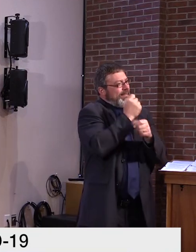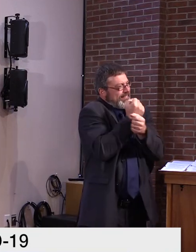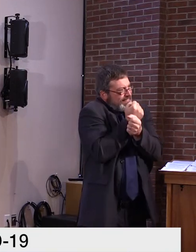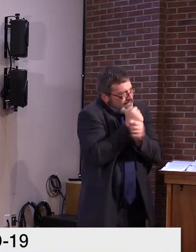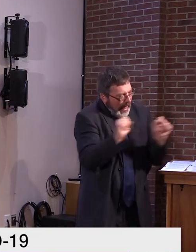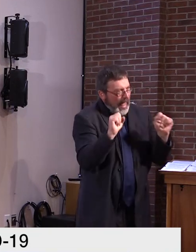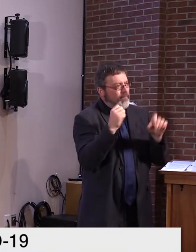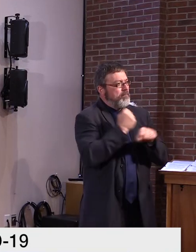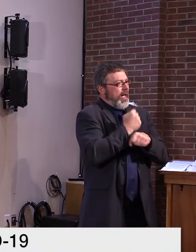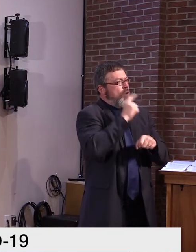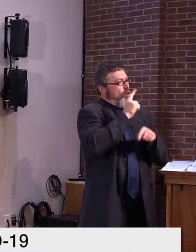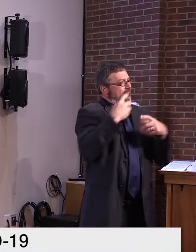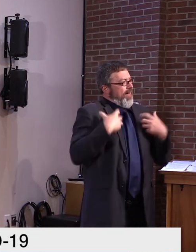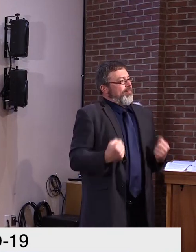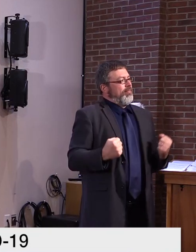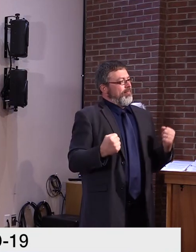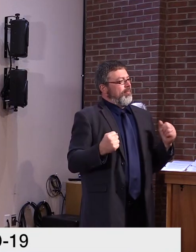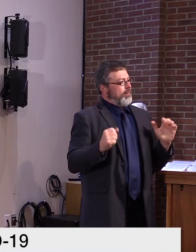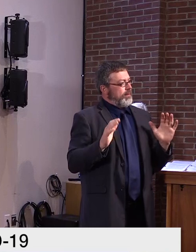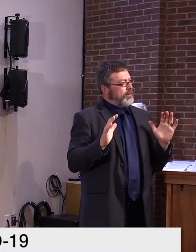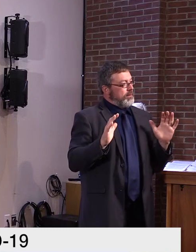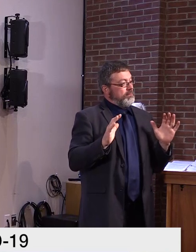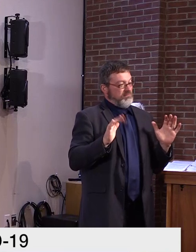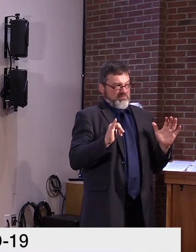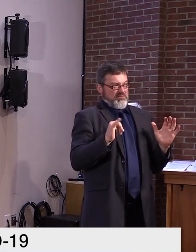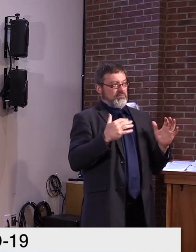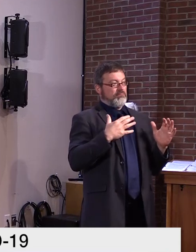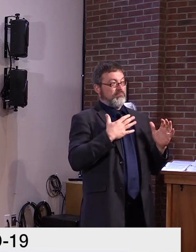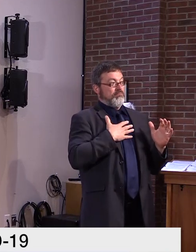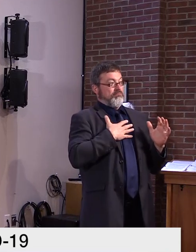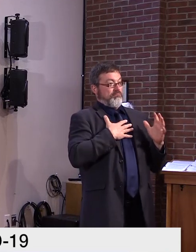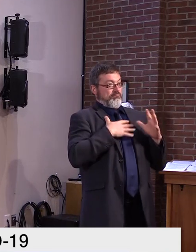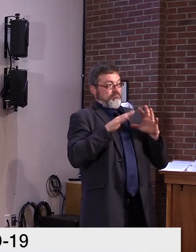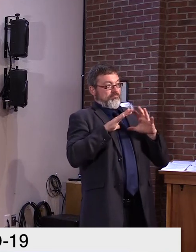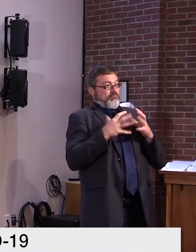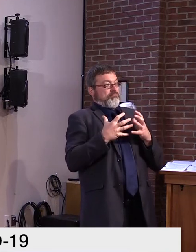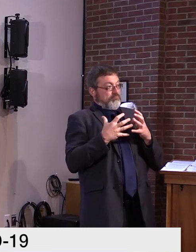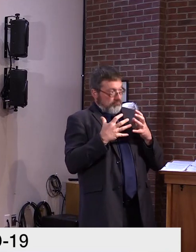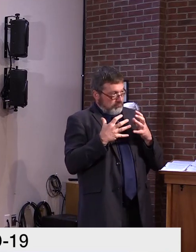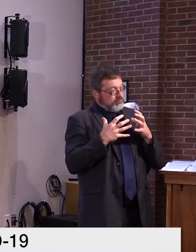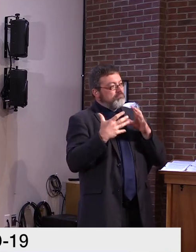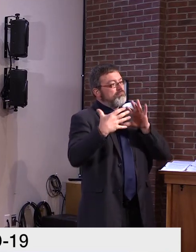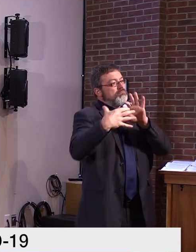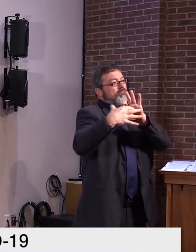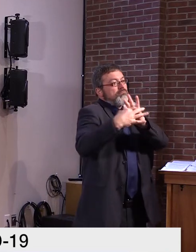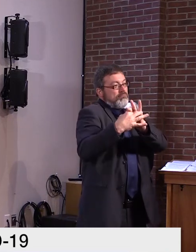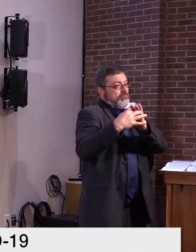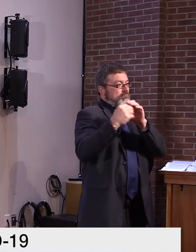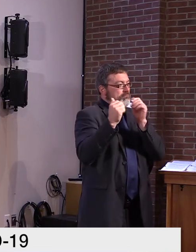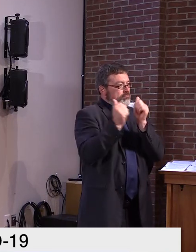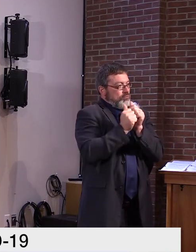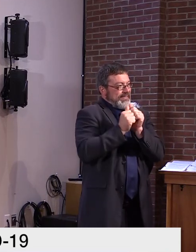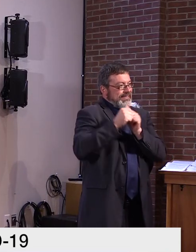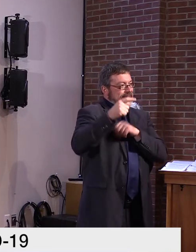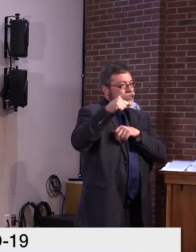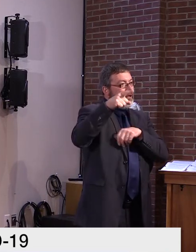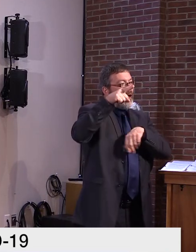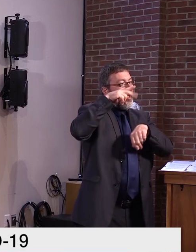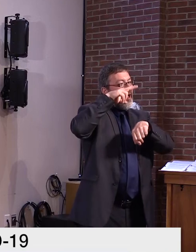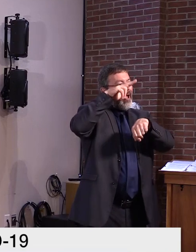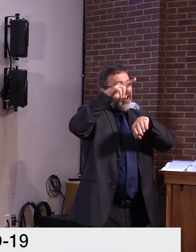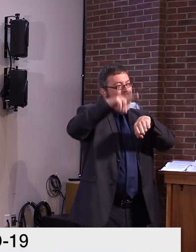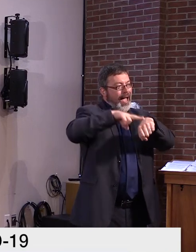as the National Association of Immunization Managers, and our assistance that any vaccine made